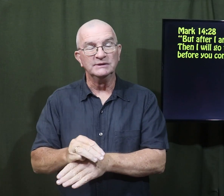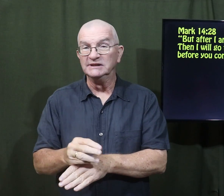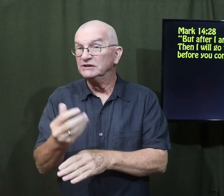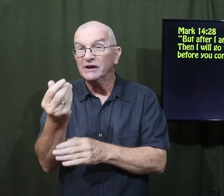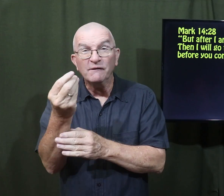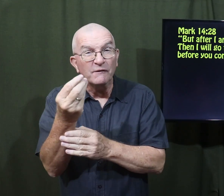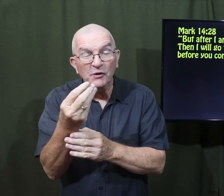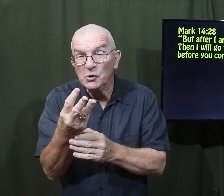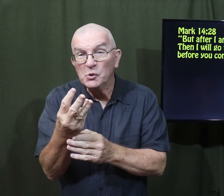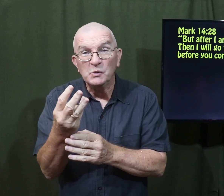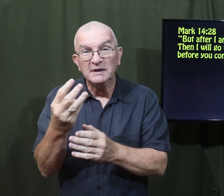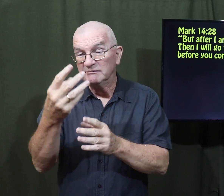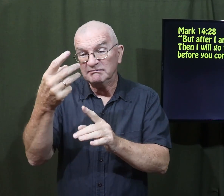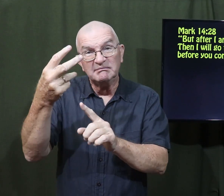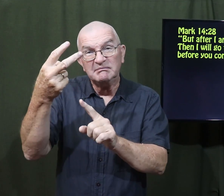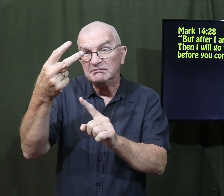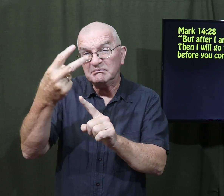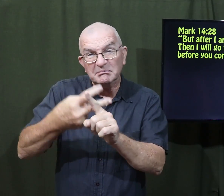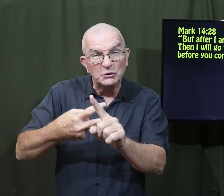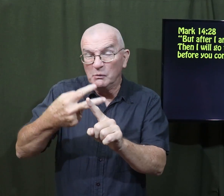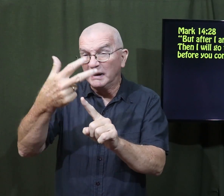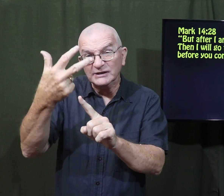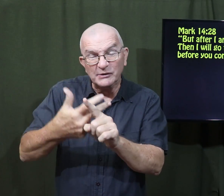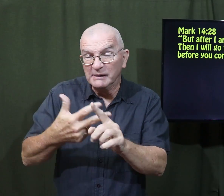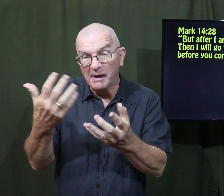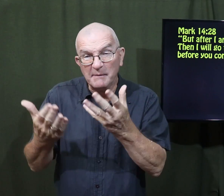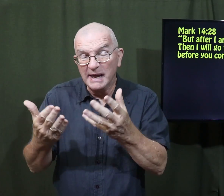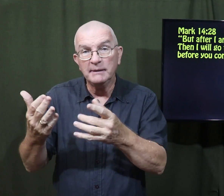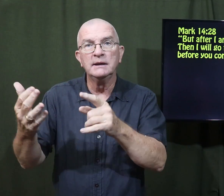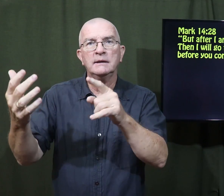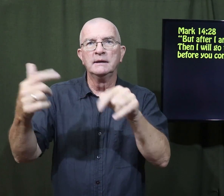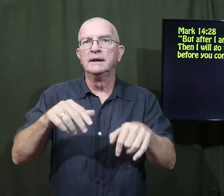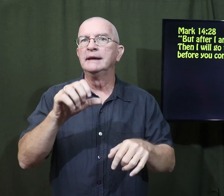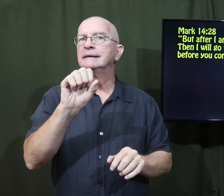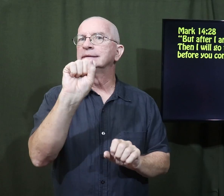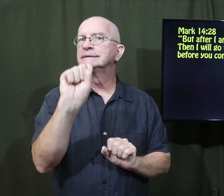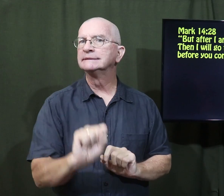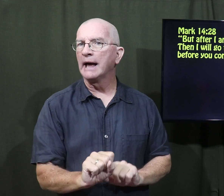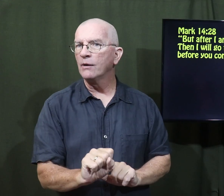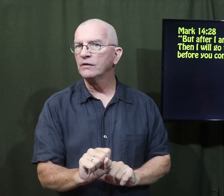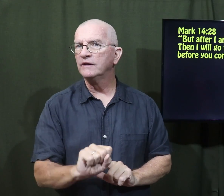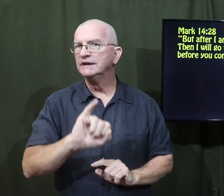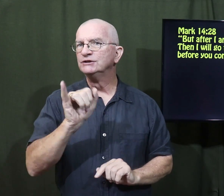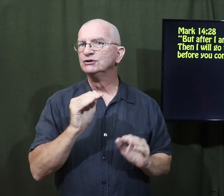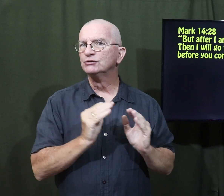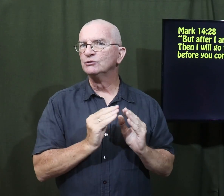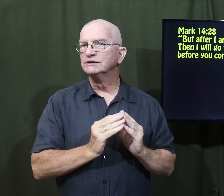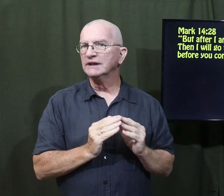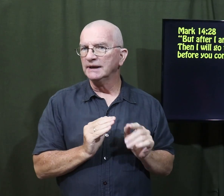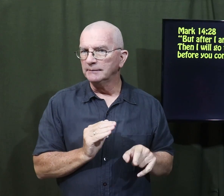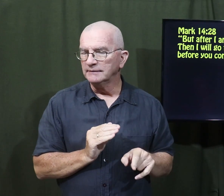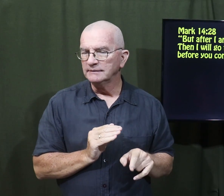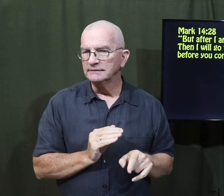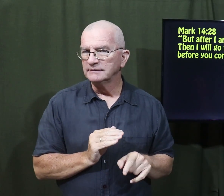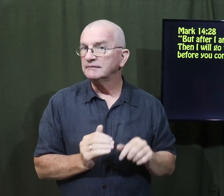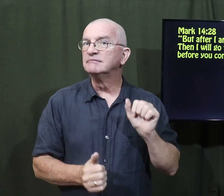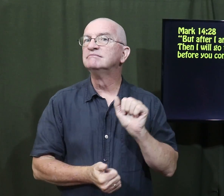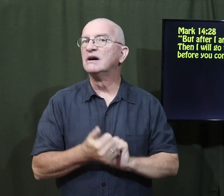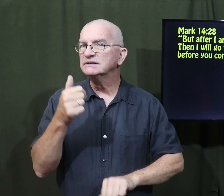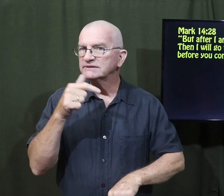because that's where most of Jesus' ministry was done there. only about three or four months was